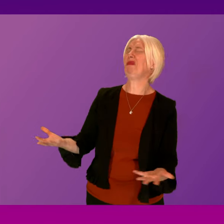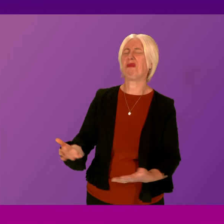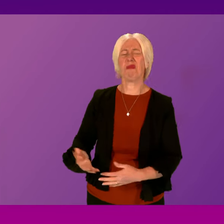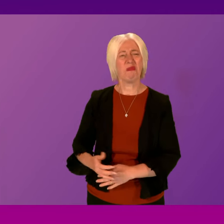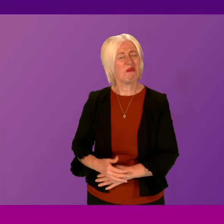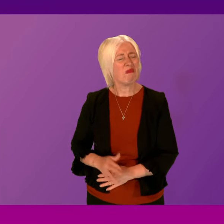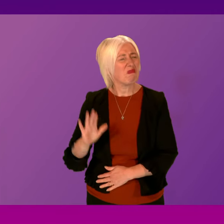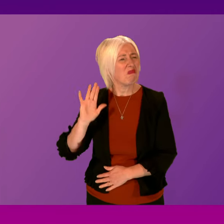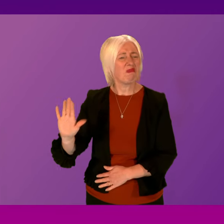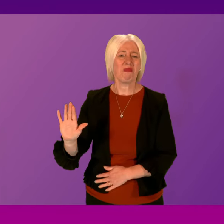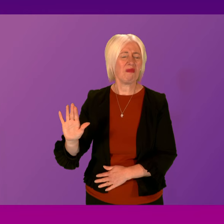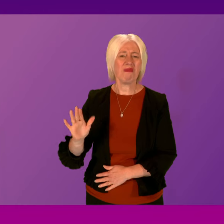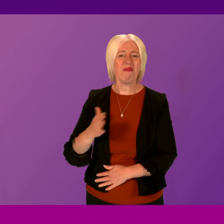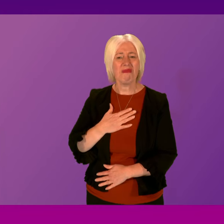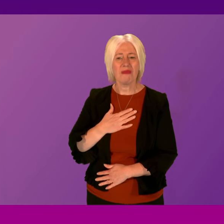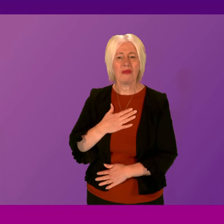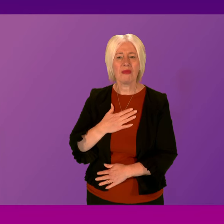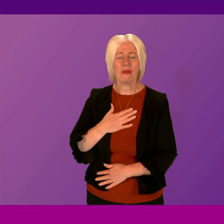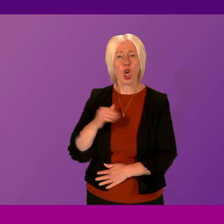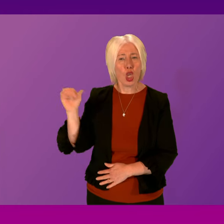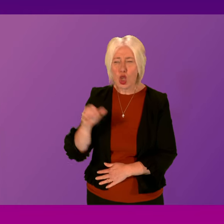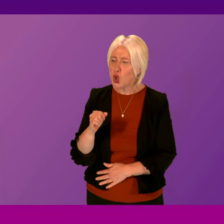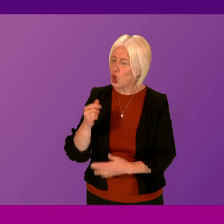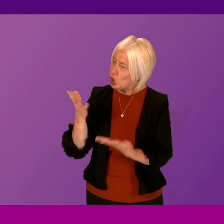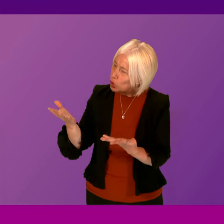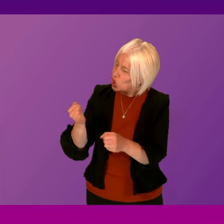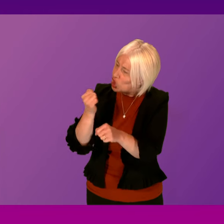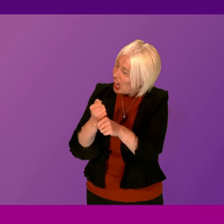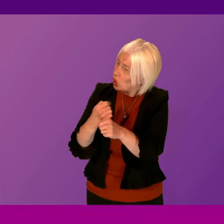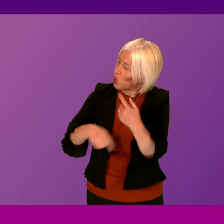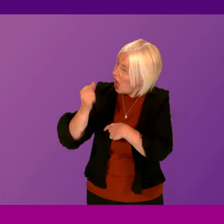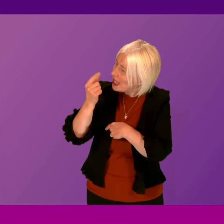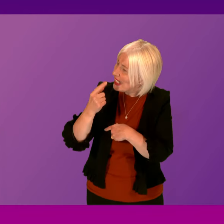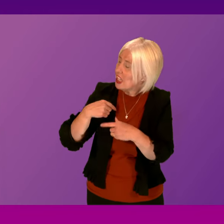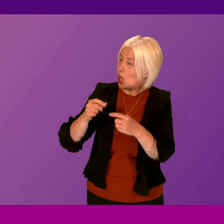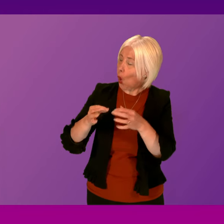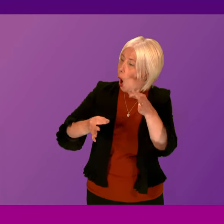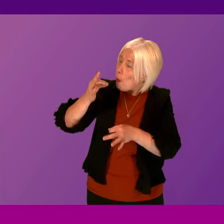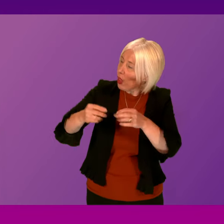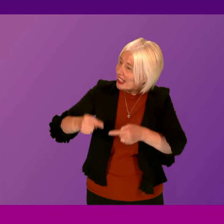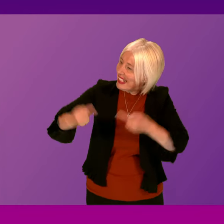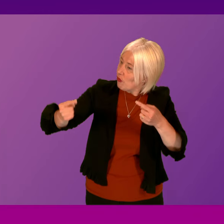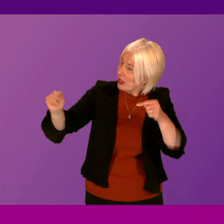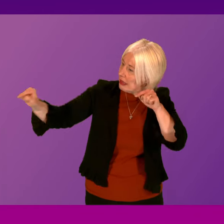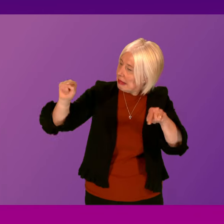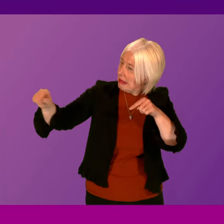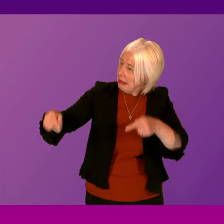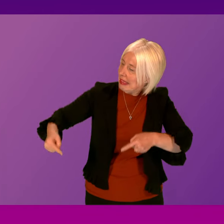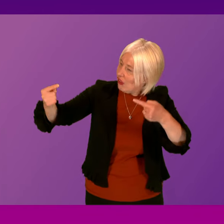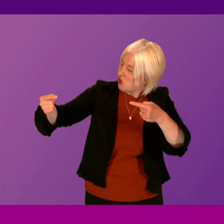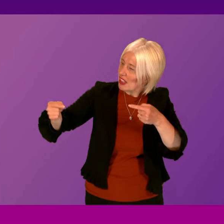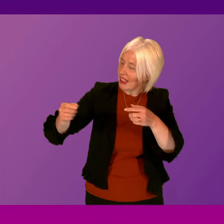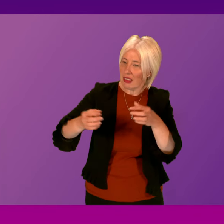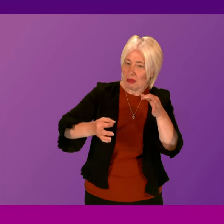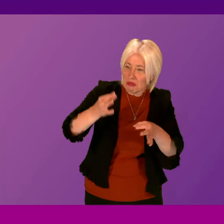should be a genuine understanding here that for all of our political differences and I have many political differences